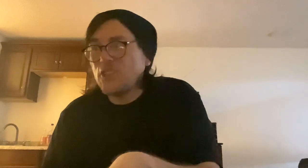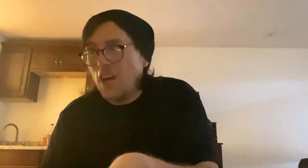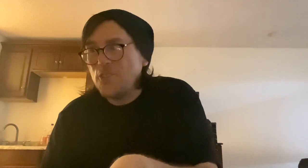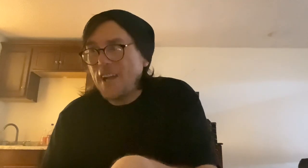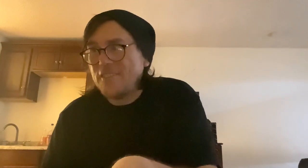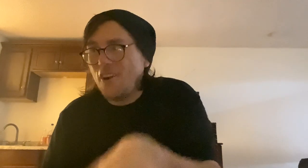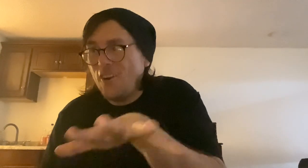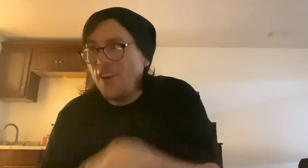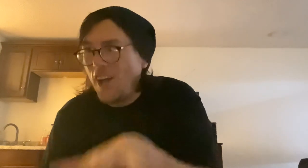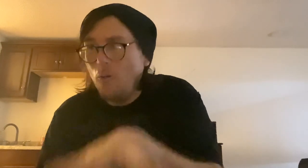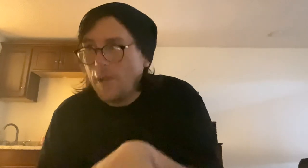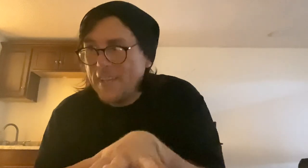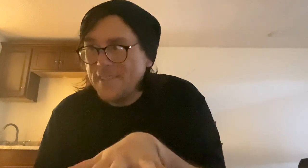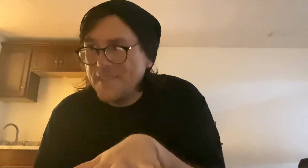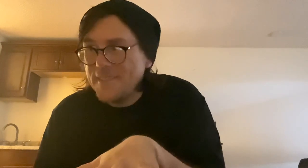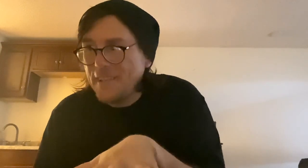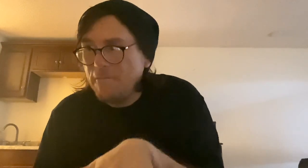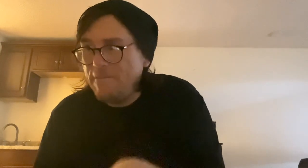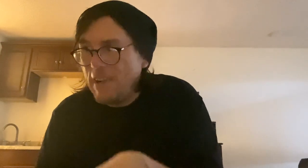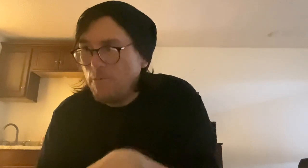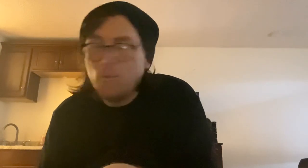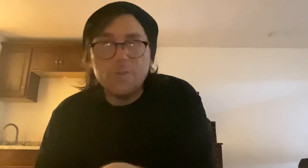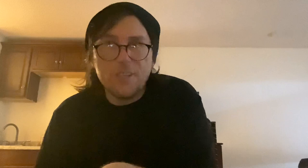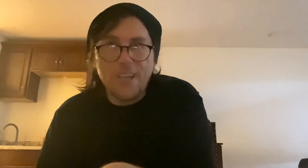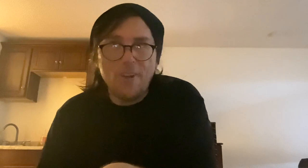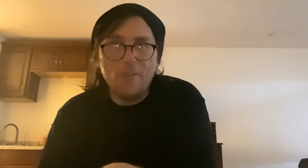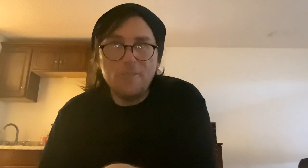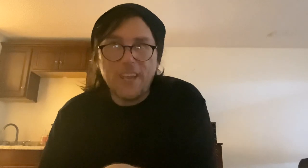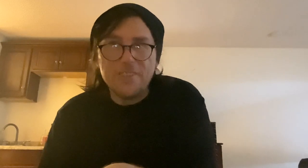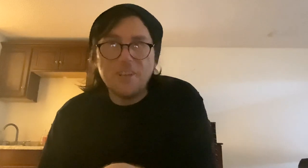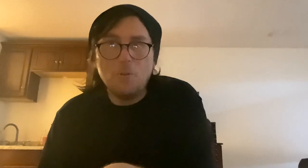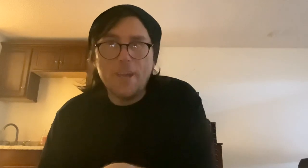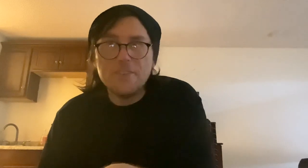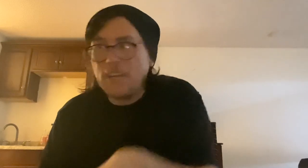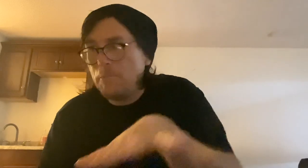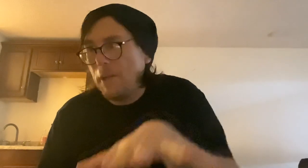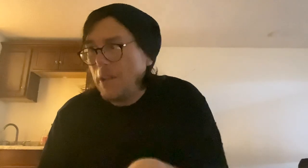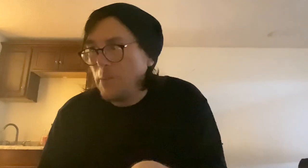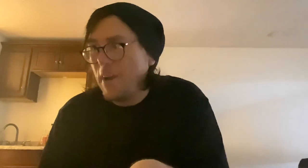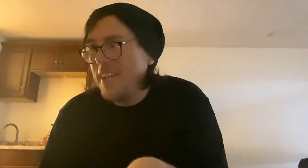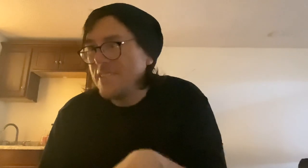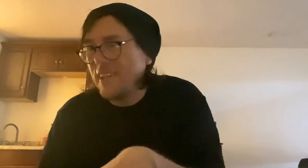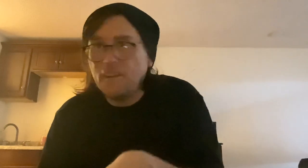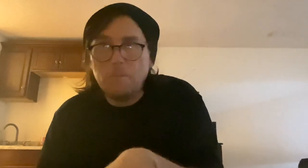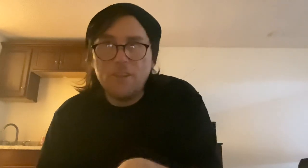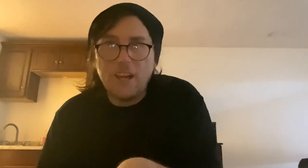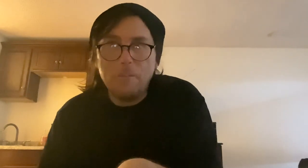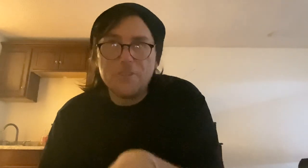contracts are not always favorable to you in some ways. It could be about the pricing, about how much